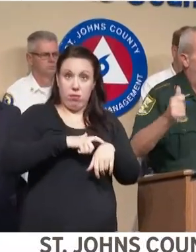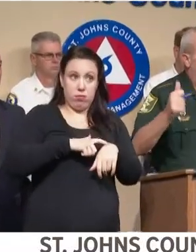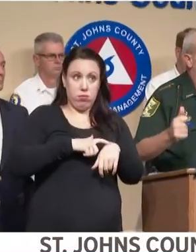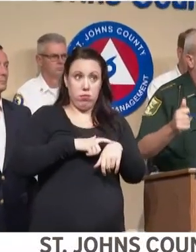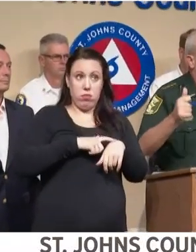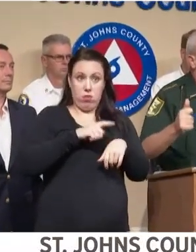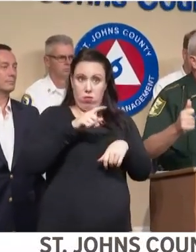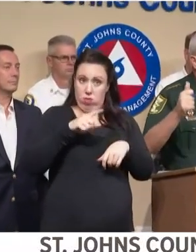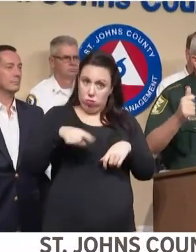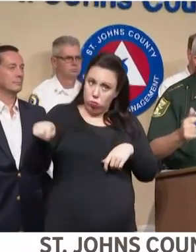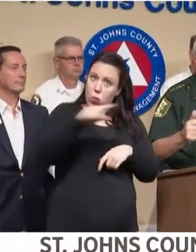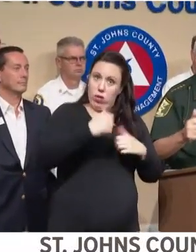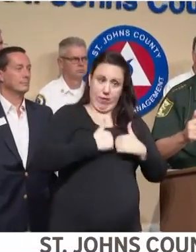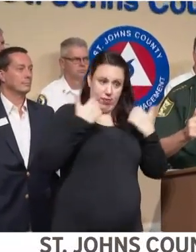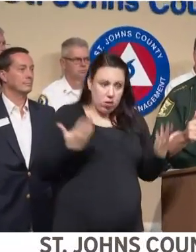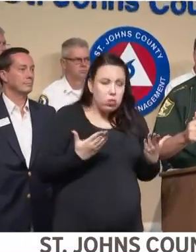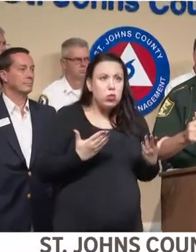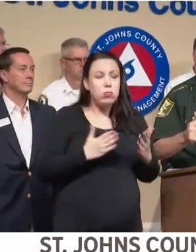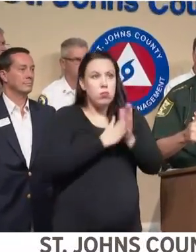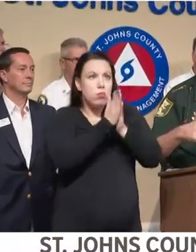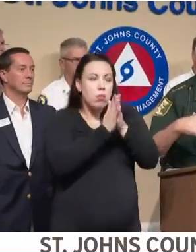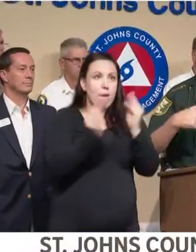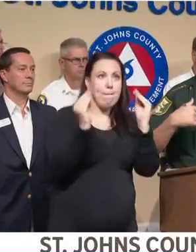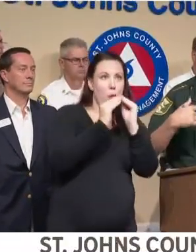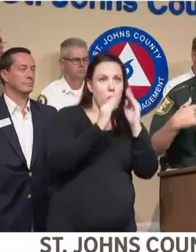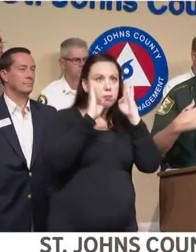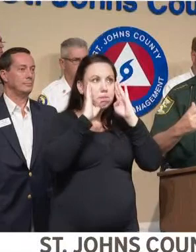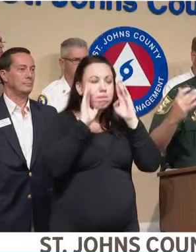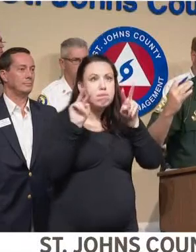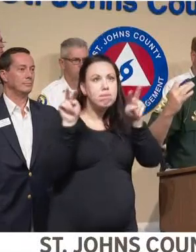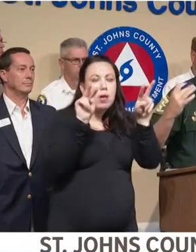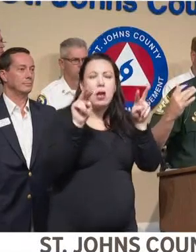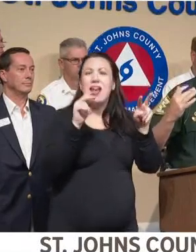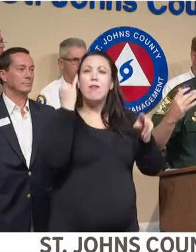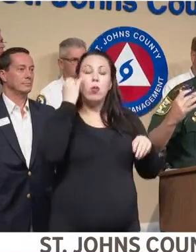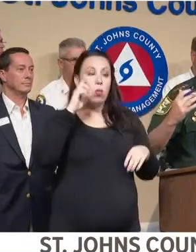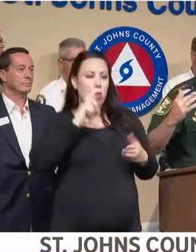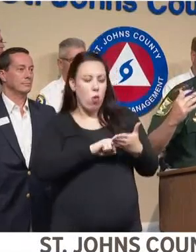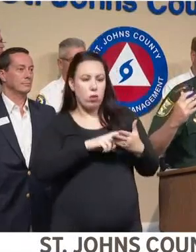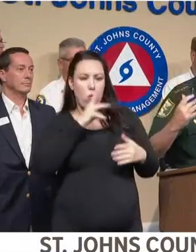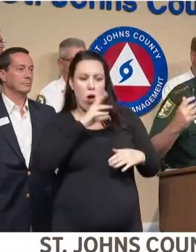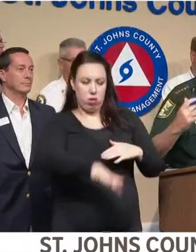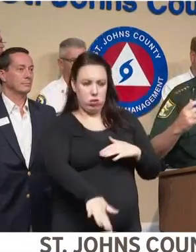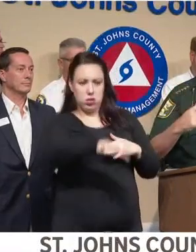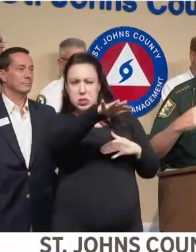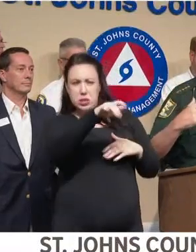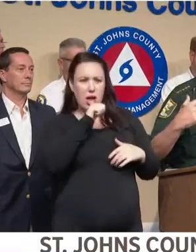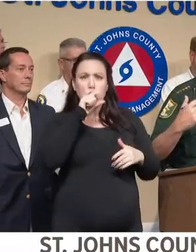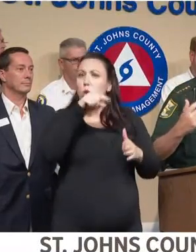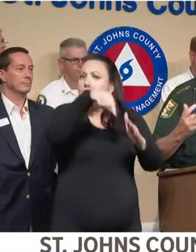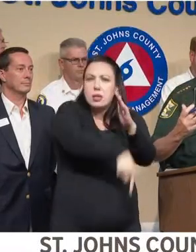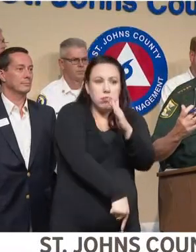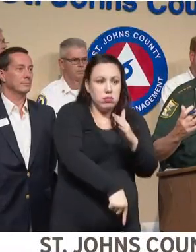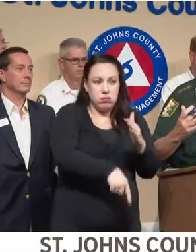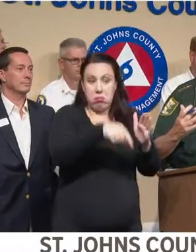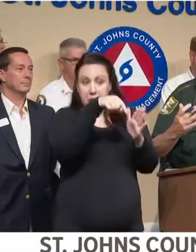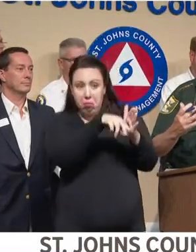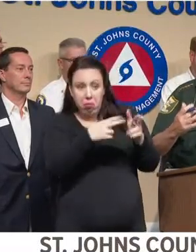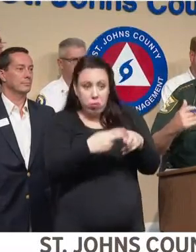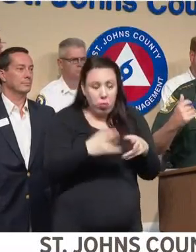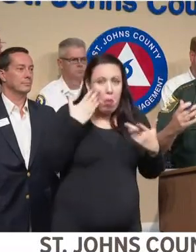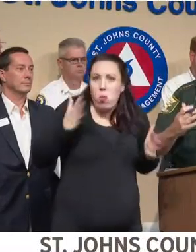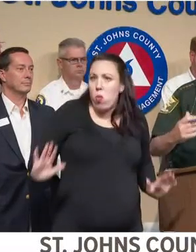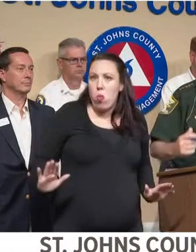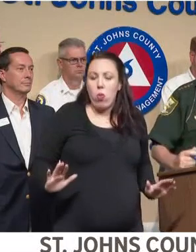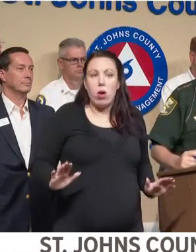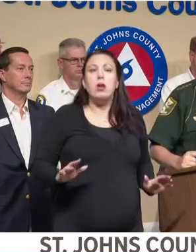ramp up their situational awareness, right? Don't drive through standing water because you don't know how deep it is and you don't know if there's been a runout under